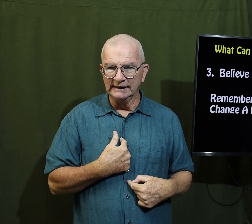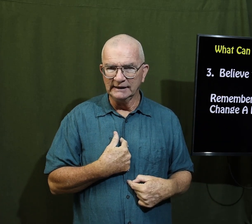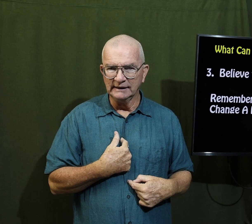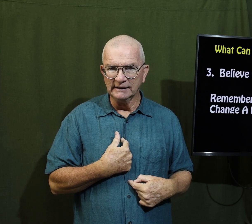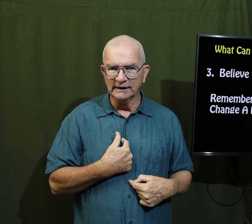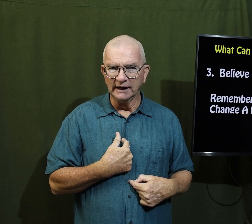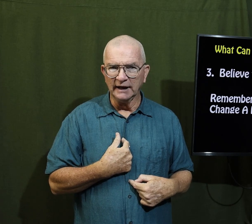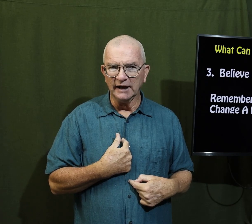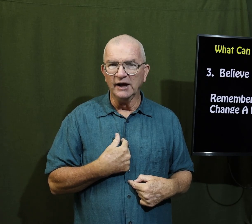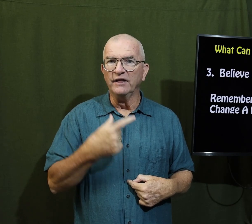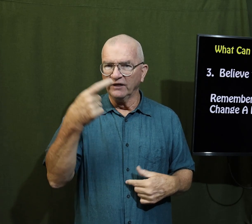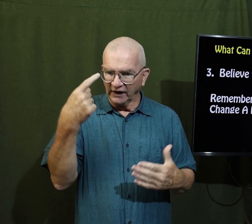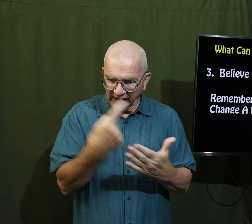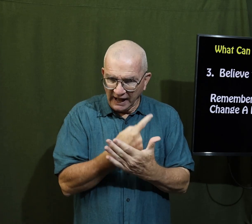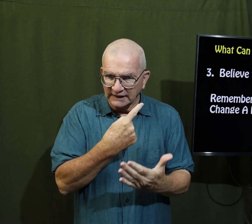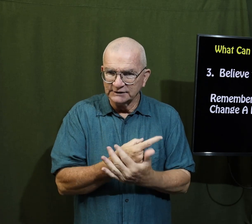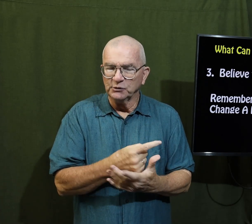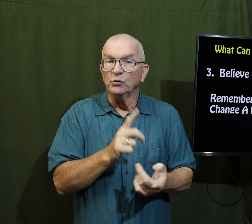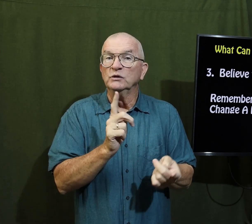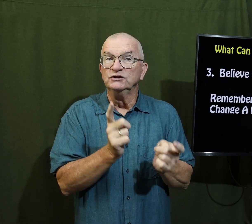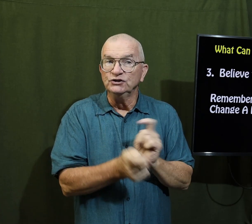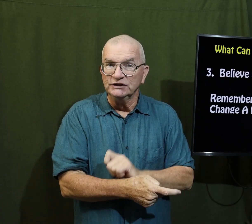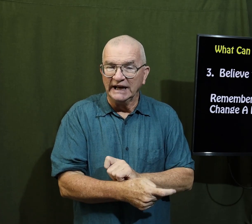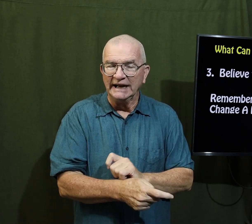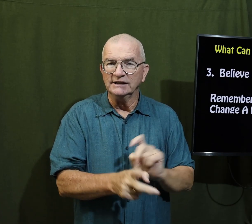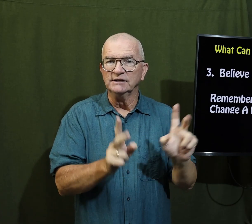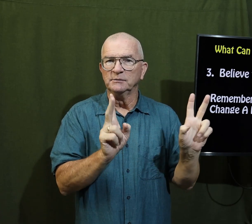not you and me the gospel will change them